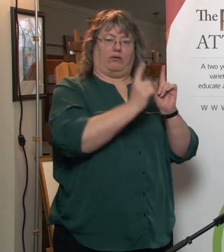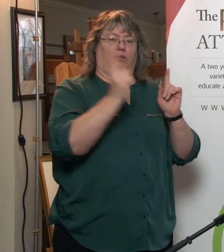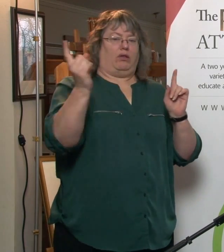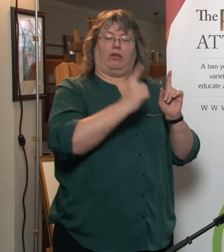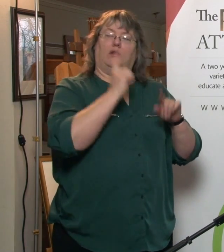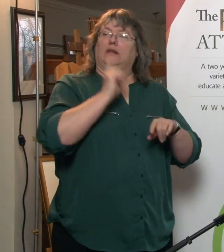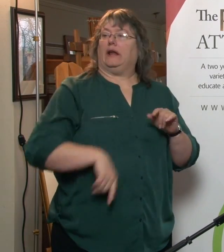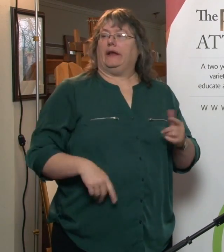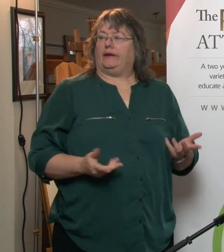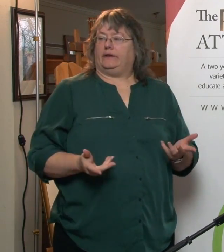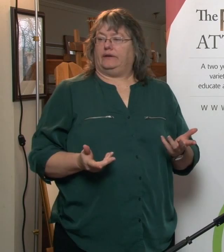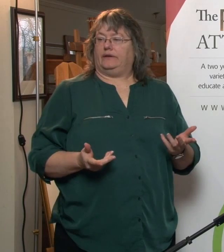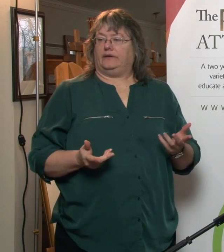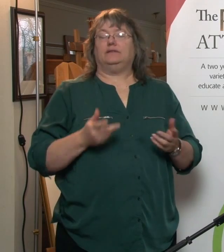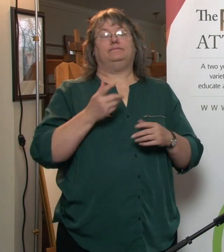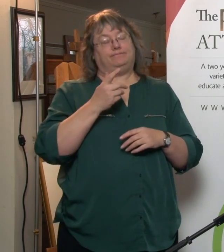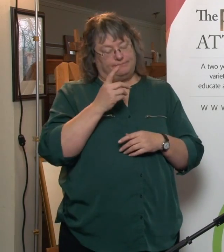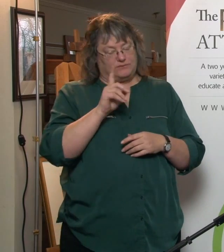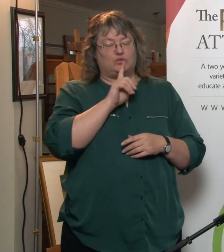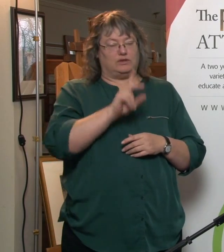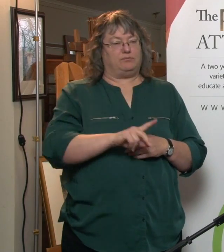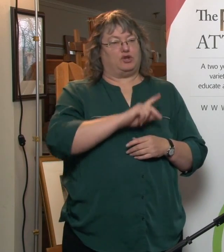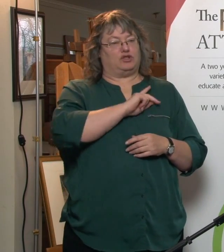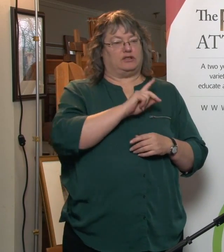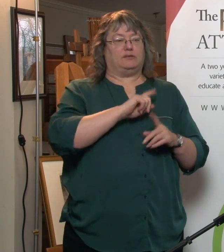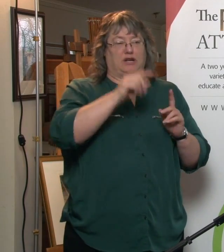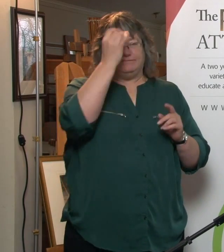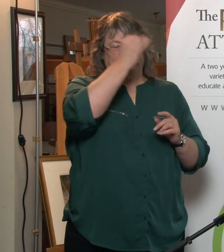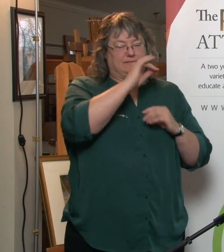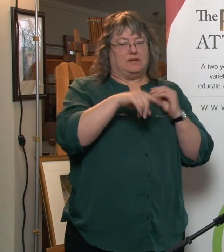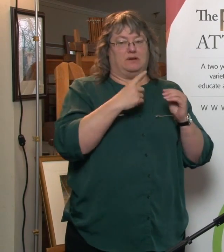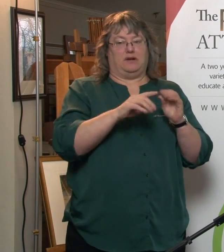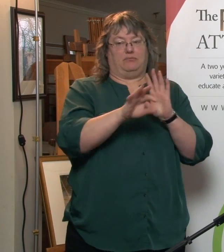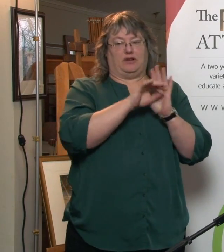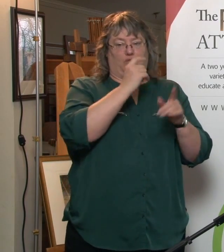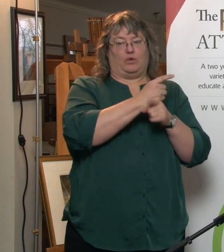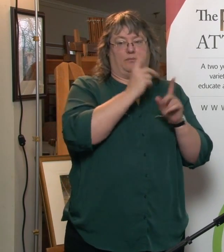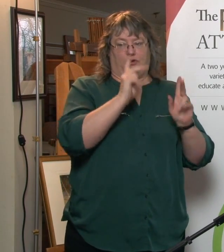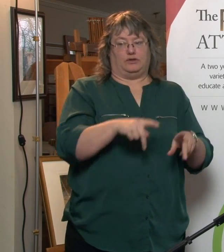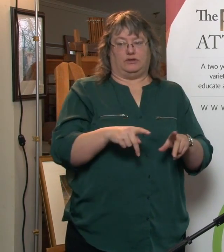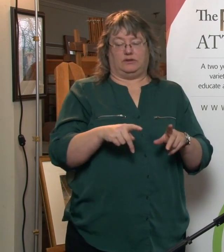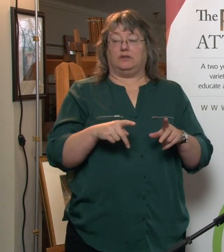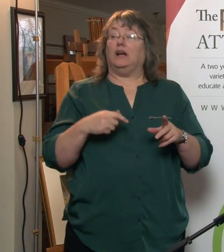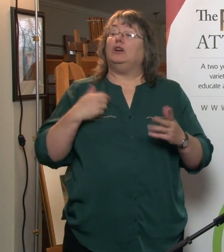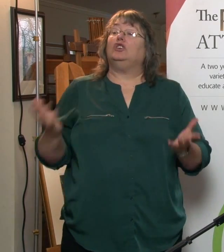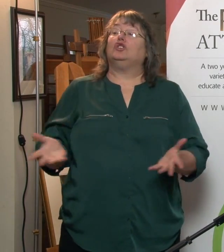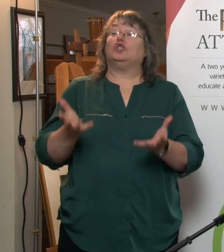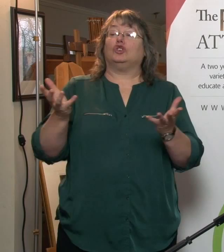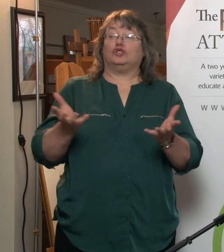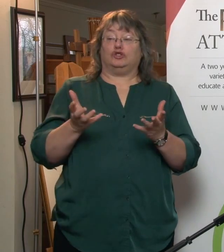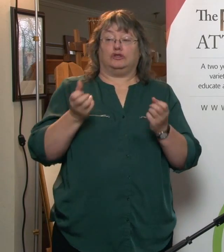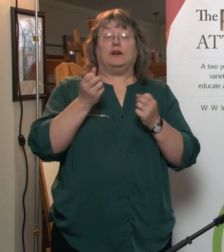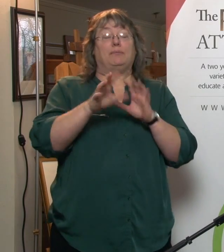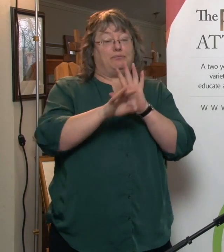getting two signatures. So again, very personal, but think about that. You are definitely encouraged to name either multiple attorneys or at least